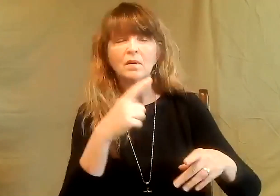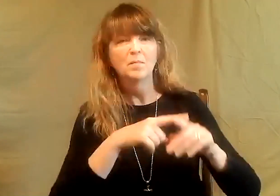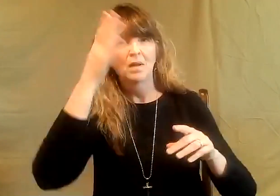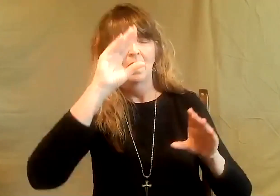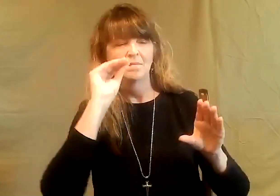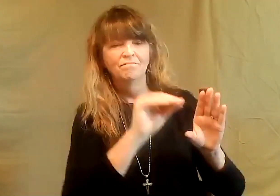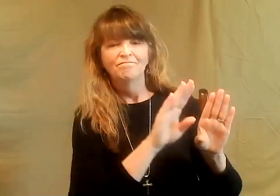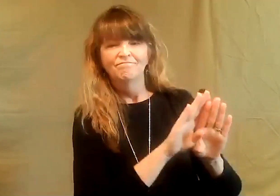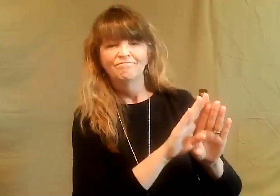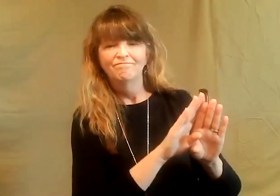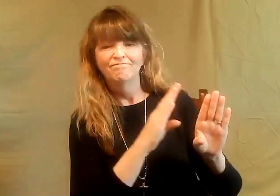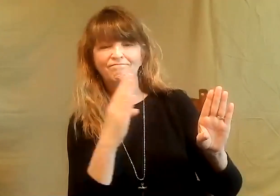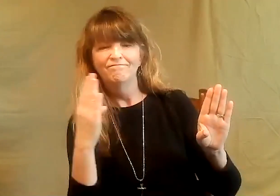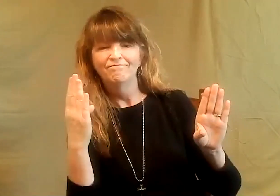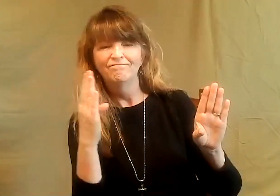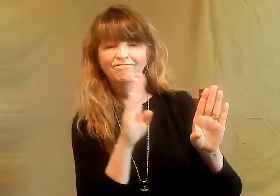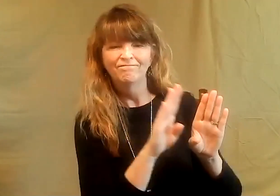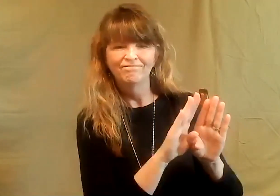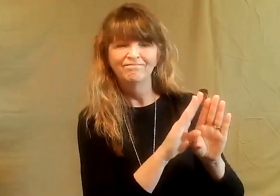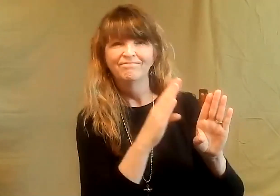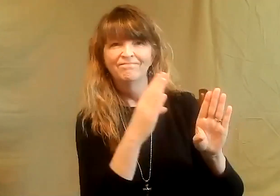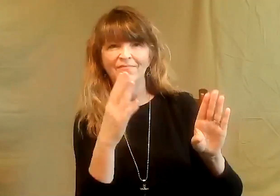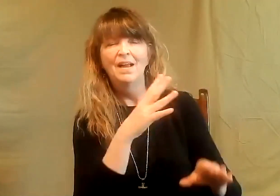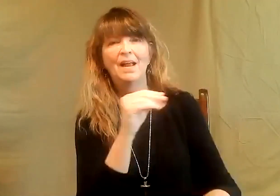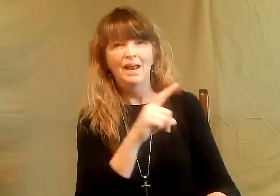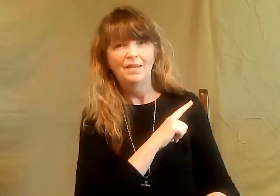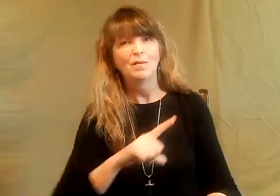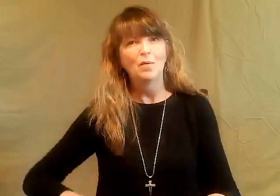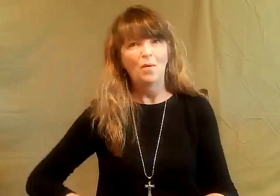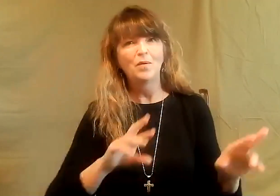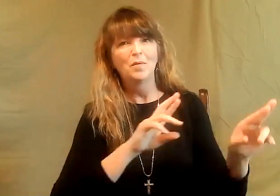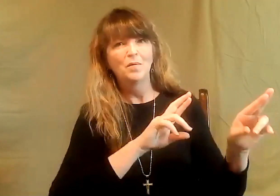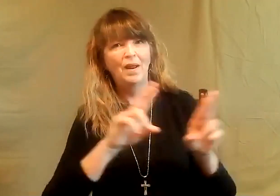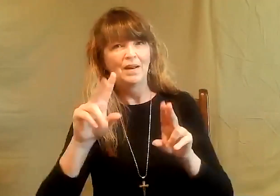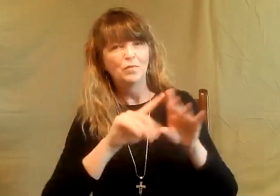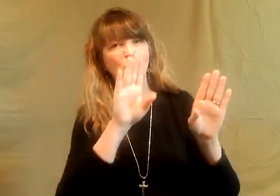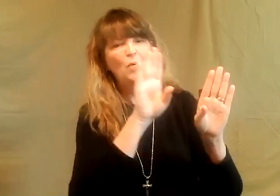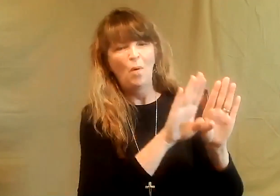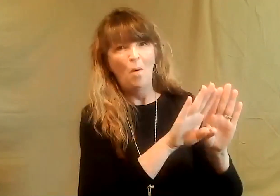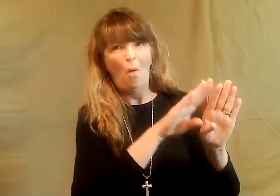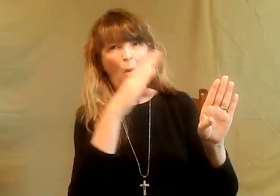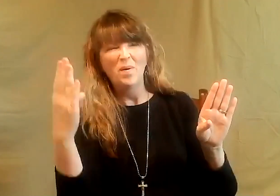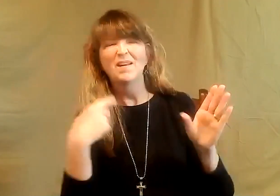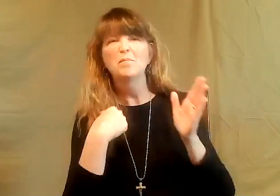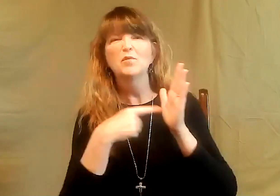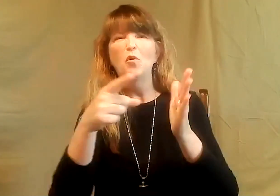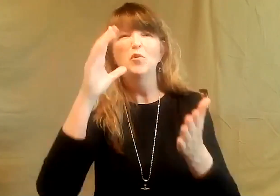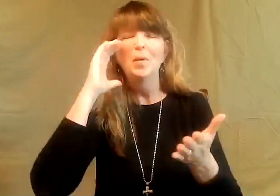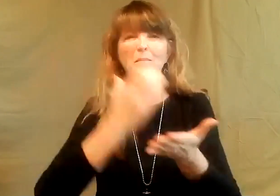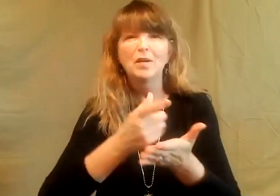the wall was her age was the old age god had put a little door in there that she could open and lord was ready to open that door